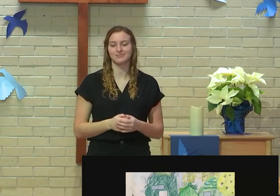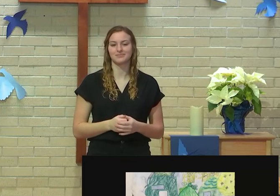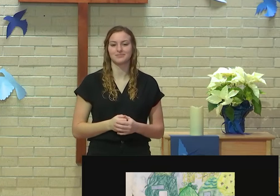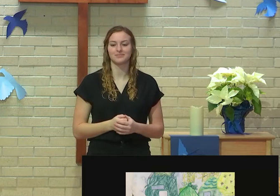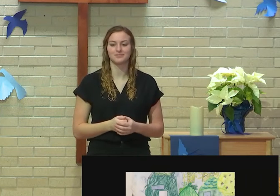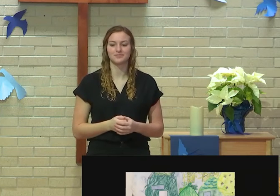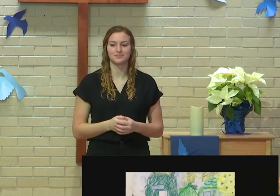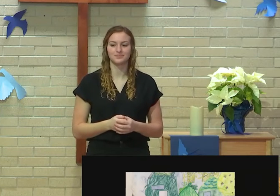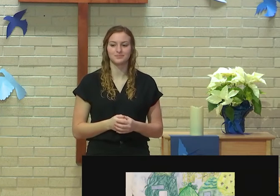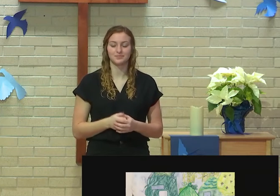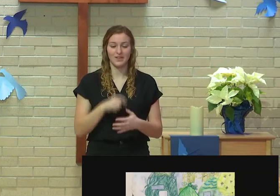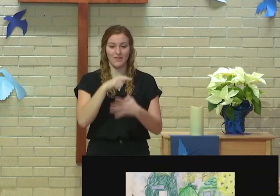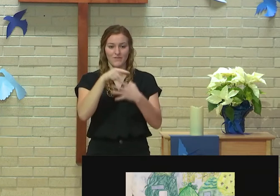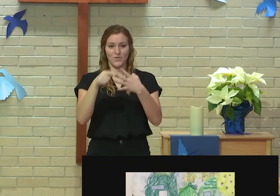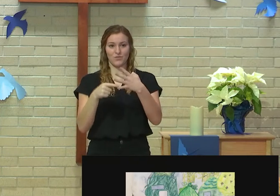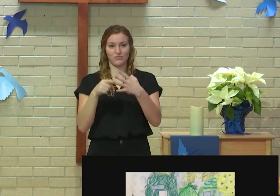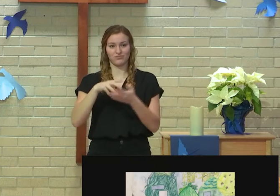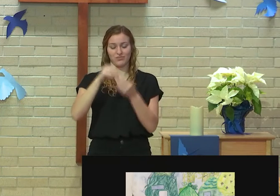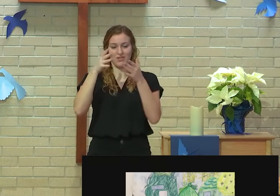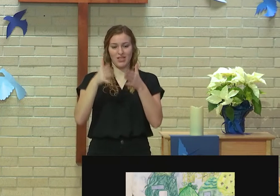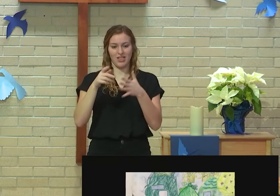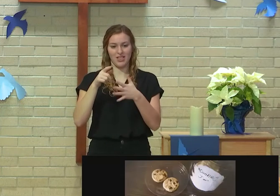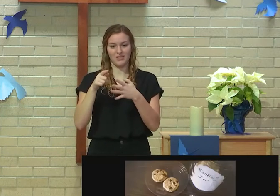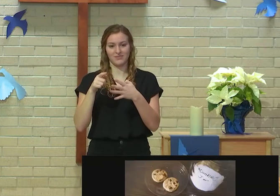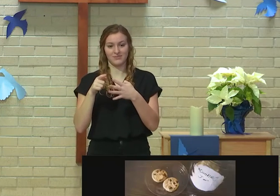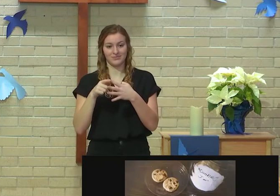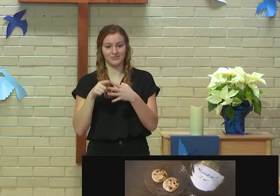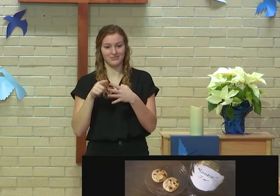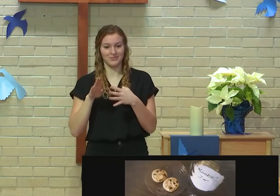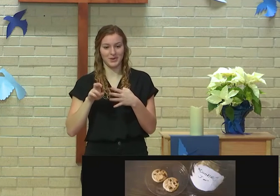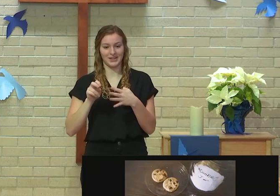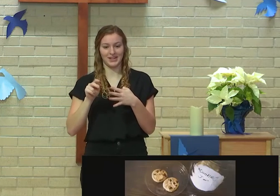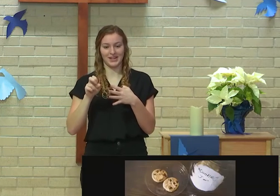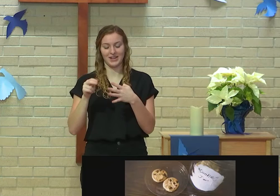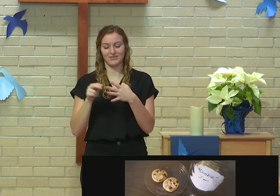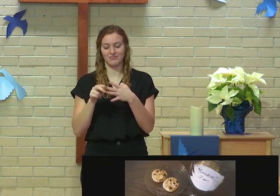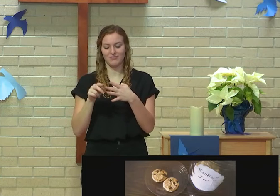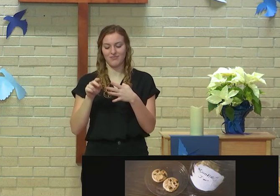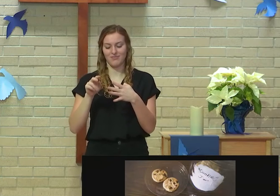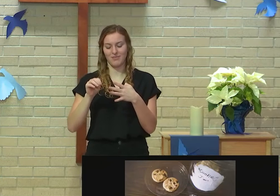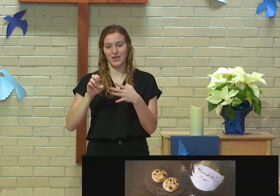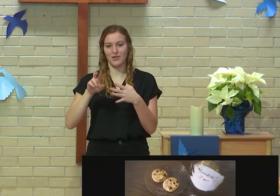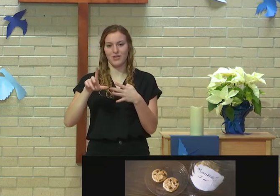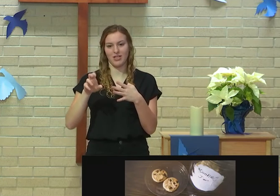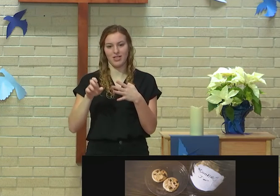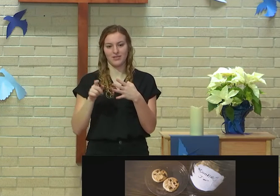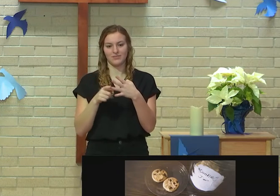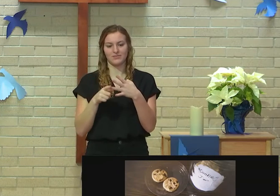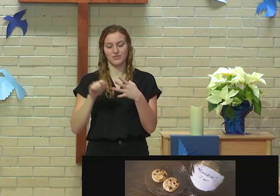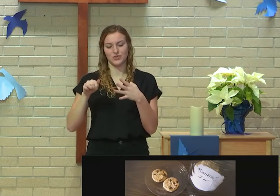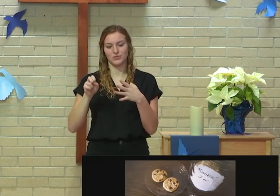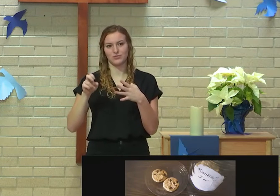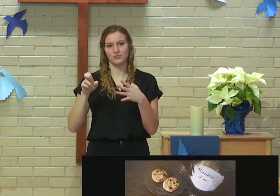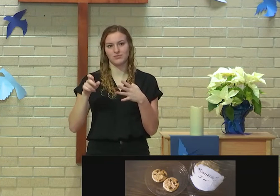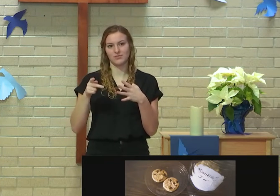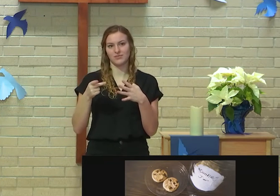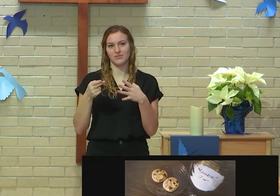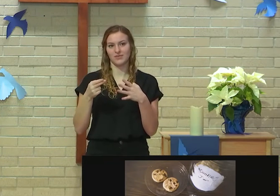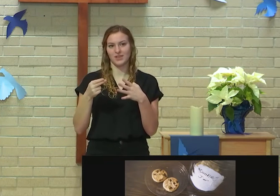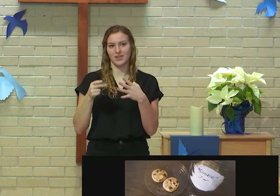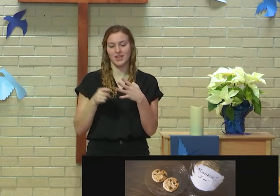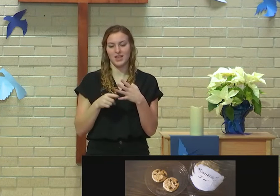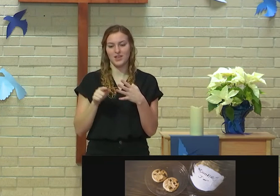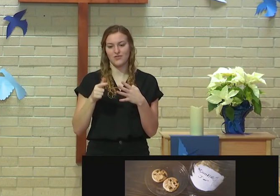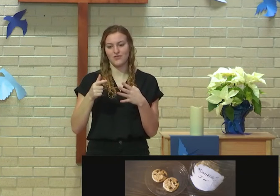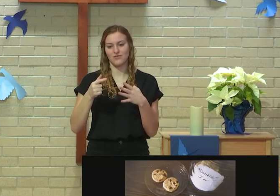Our four student presenters will be Brenton Pham, Meryl Yin, Joseph Muncidera, and